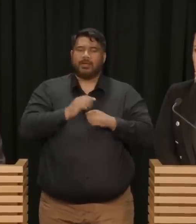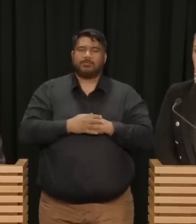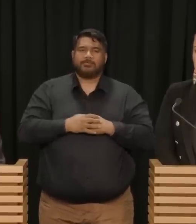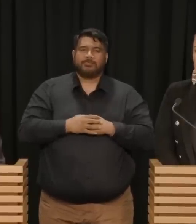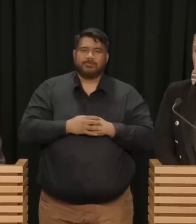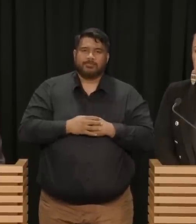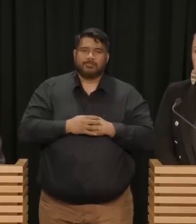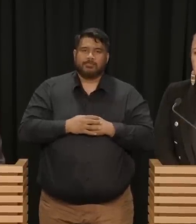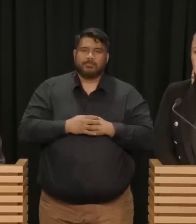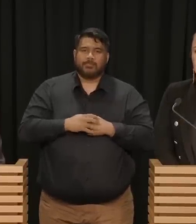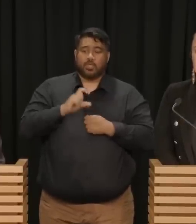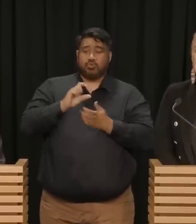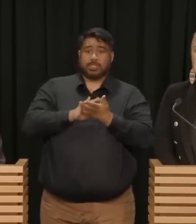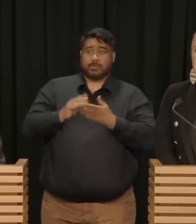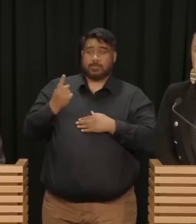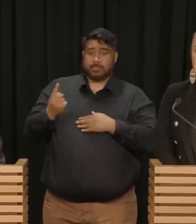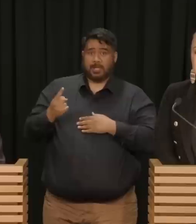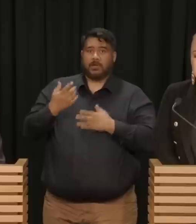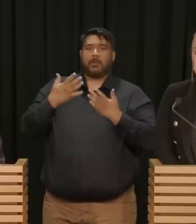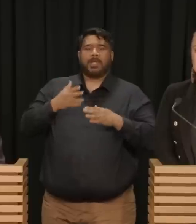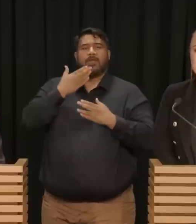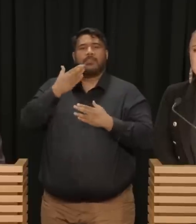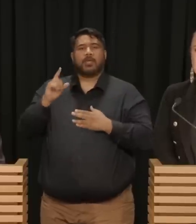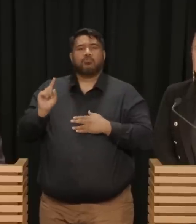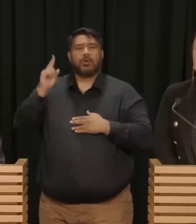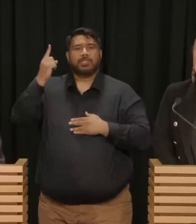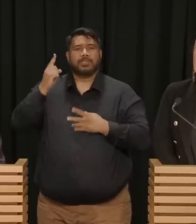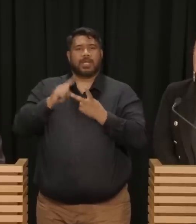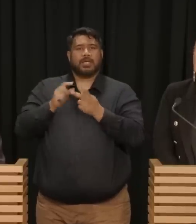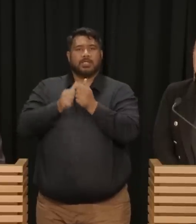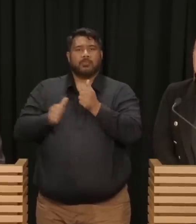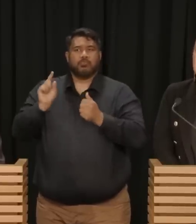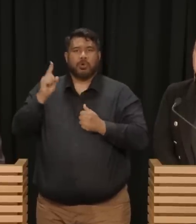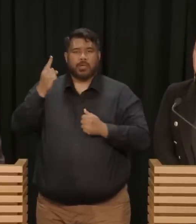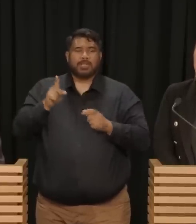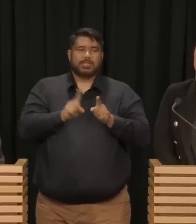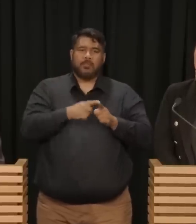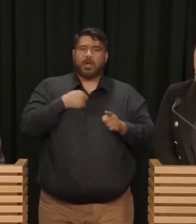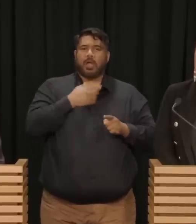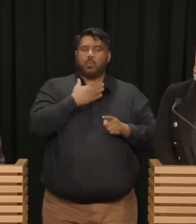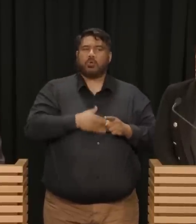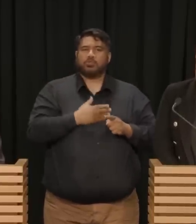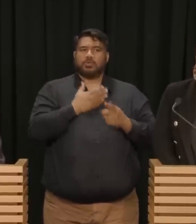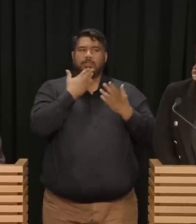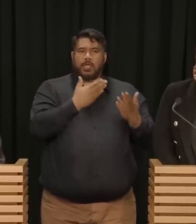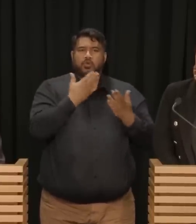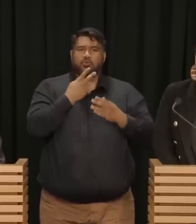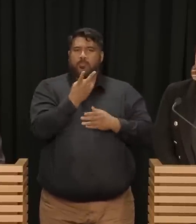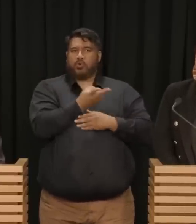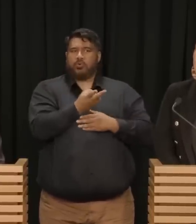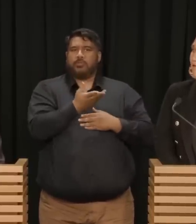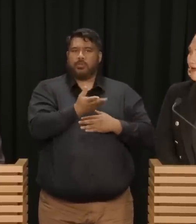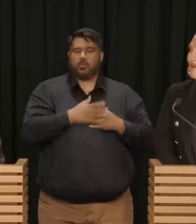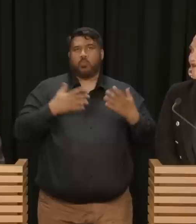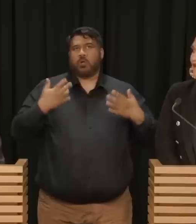has done, the outgoing Prime Minister and Deputy Prime Minister. They are big shoes to fill, but